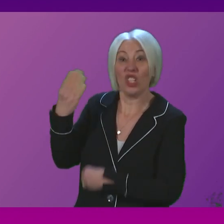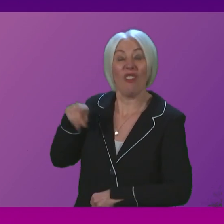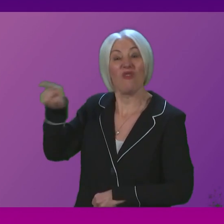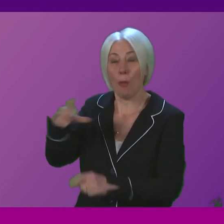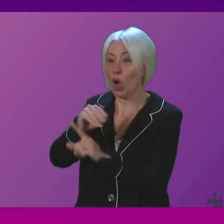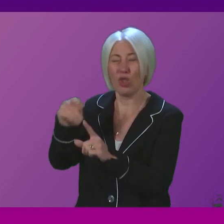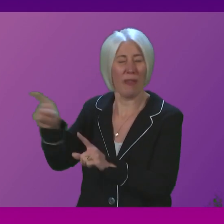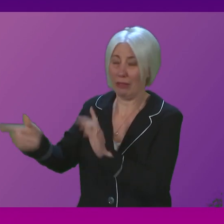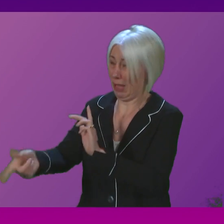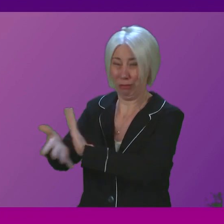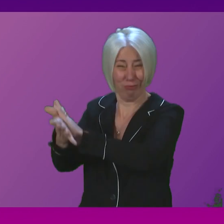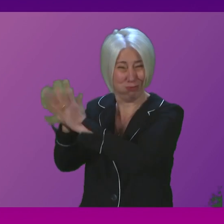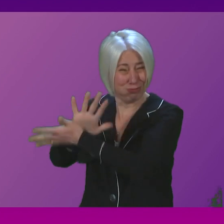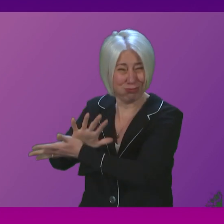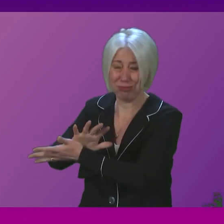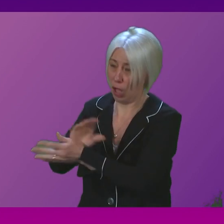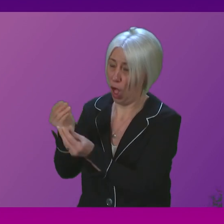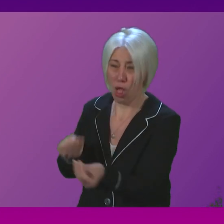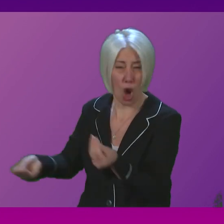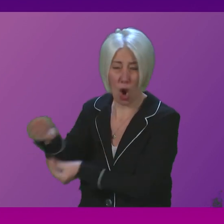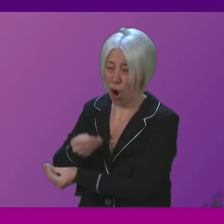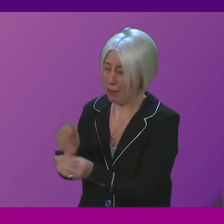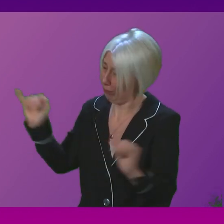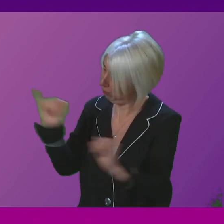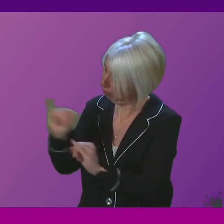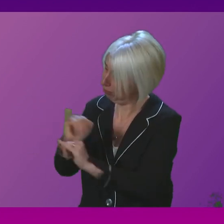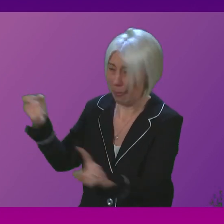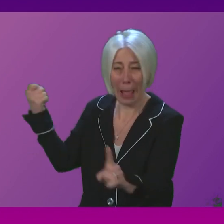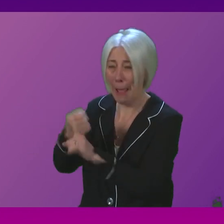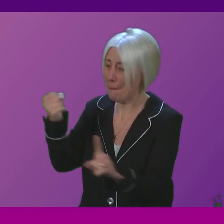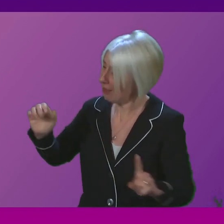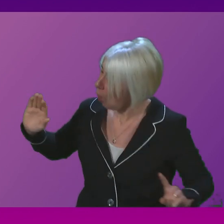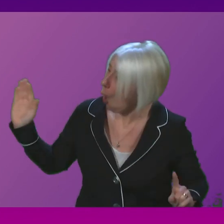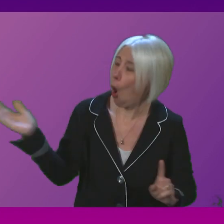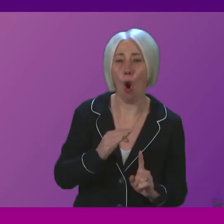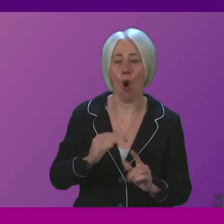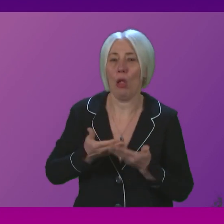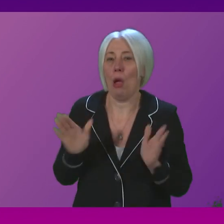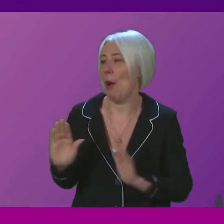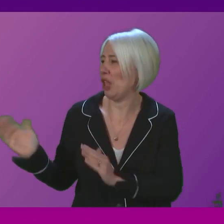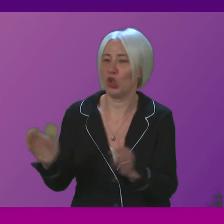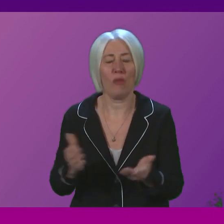such a mess of the economy with such disastrous impacts for all of our public services.